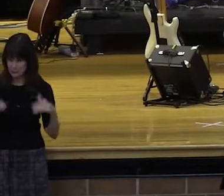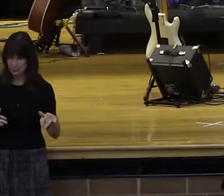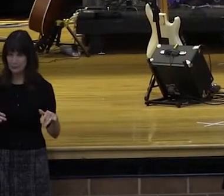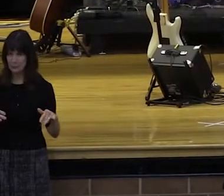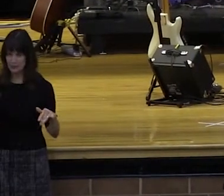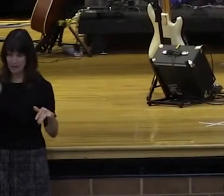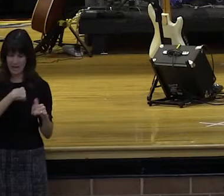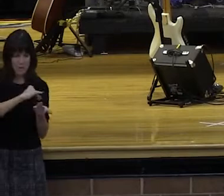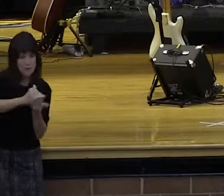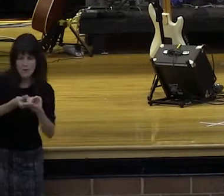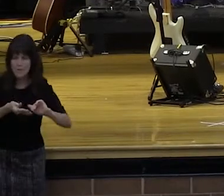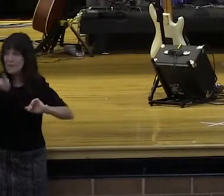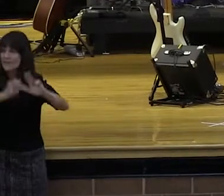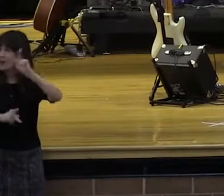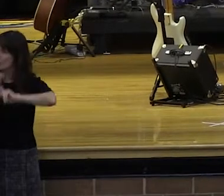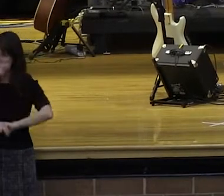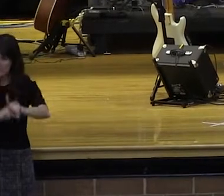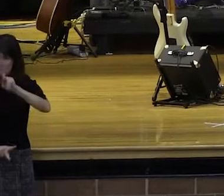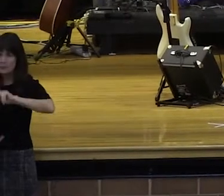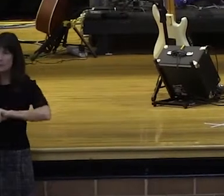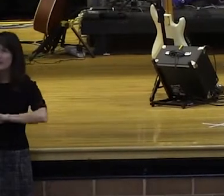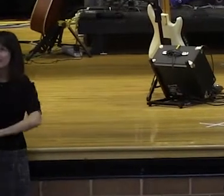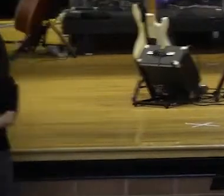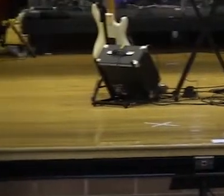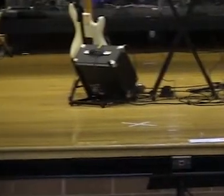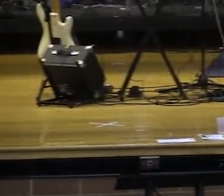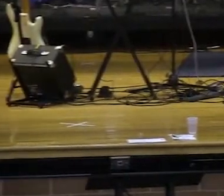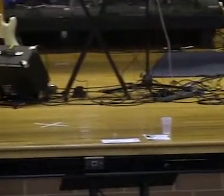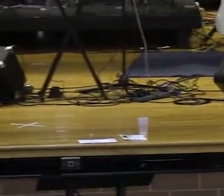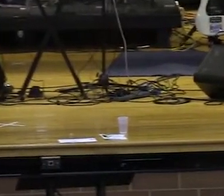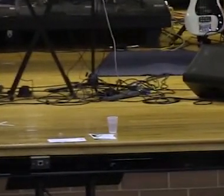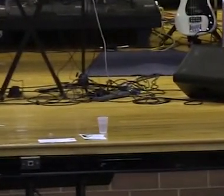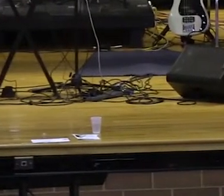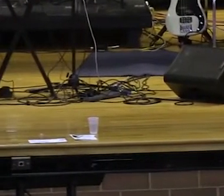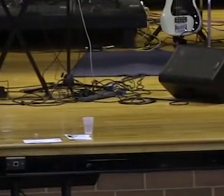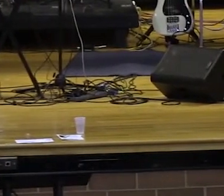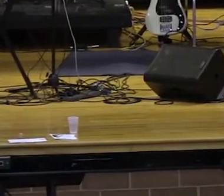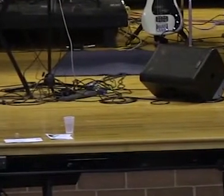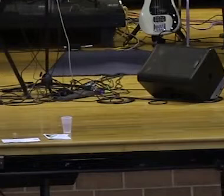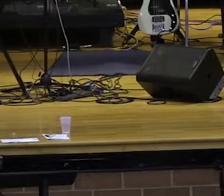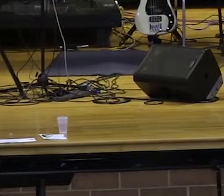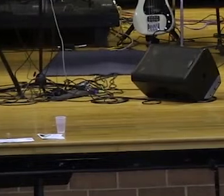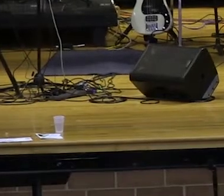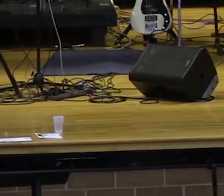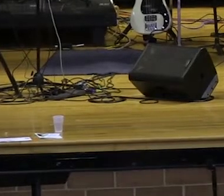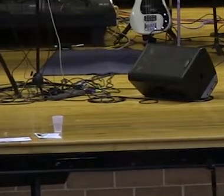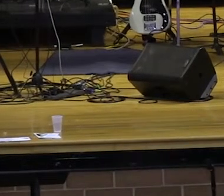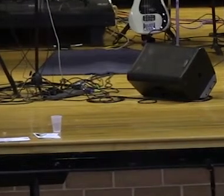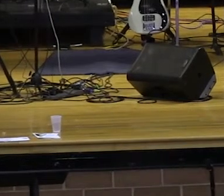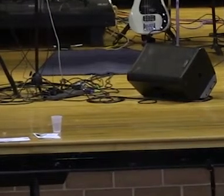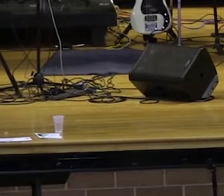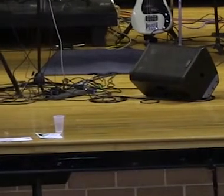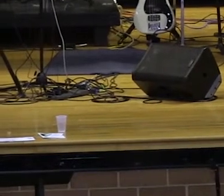wells of mercy. And wells of grace. And then we need to live our lives glorious, graciously giving from the wells